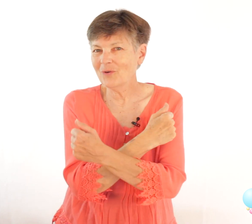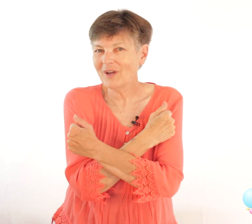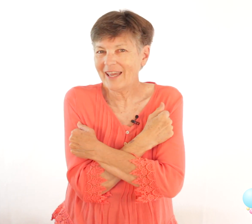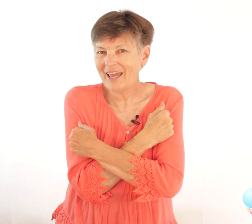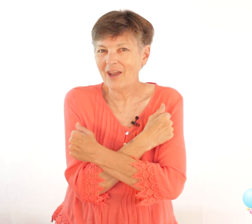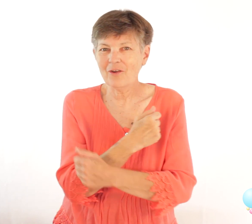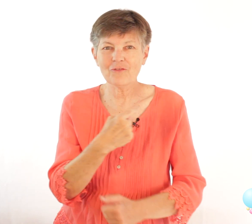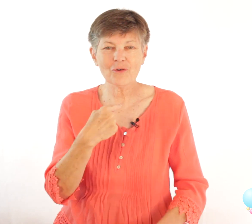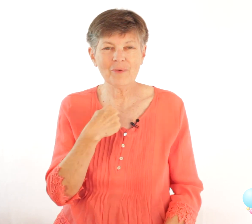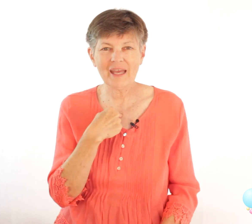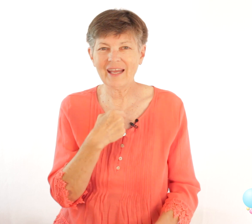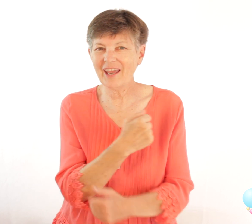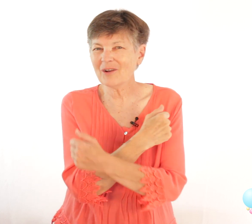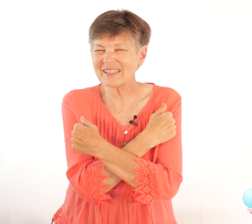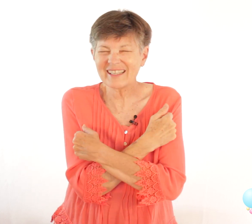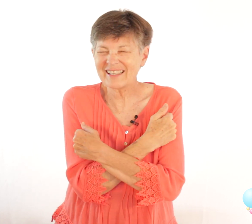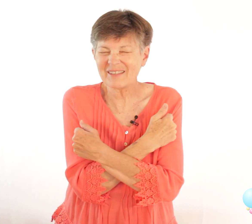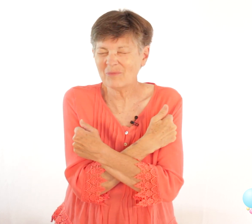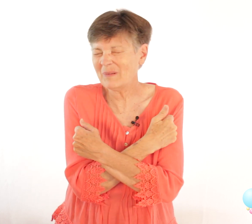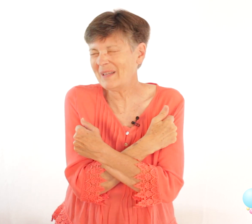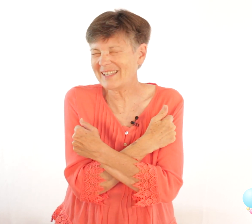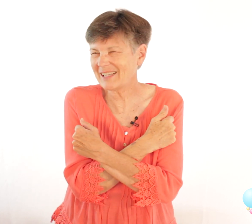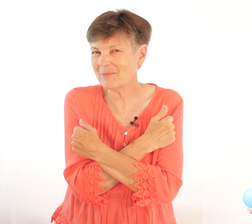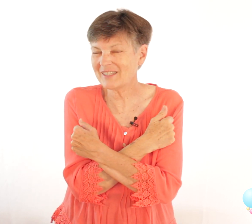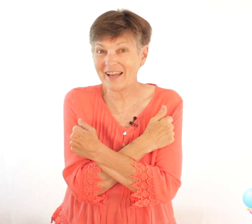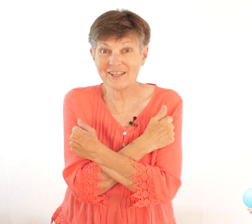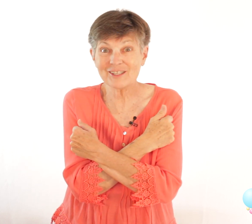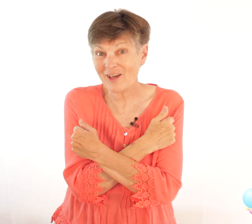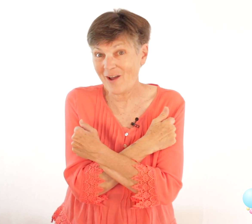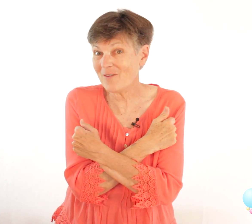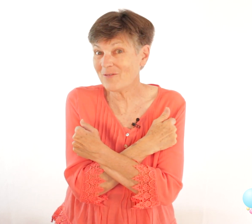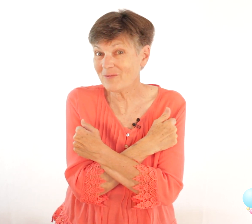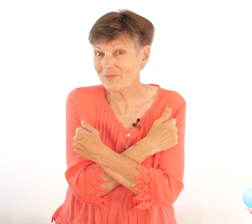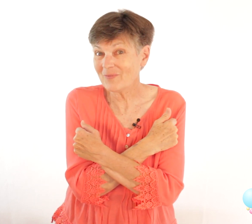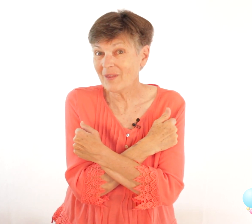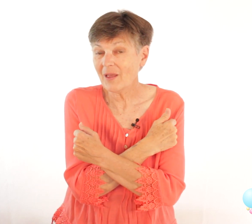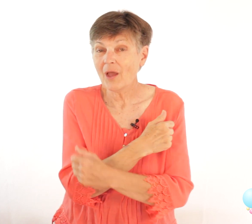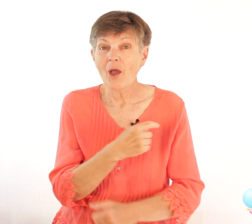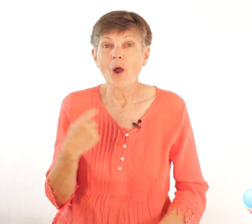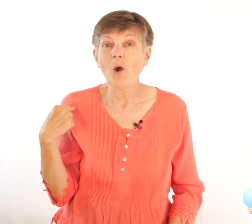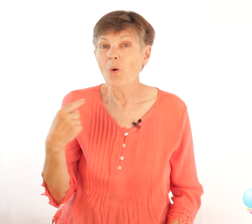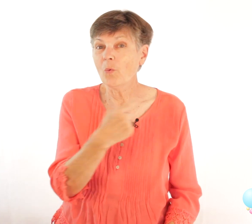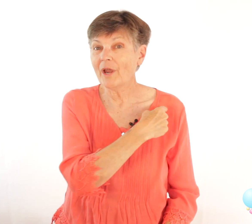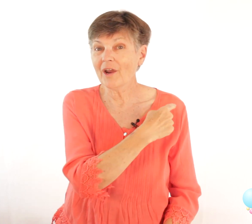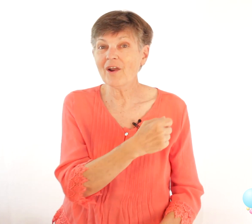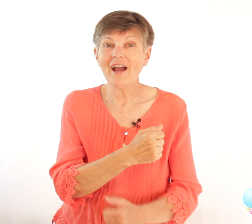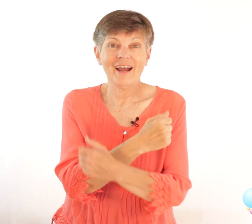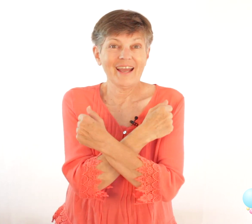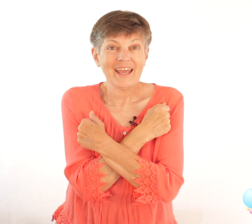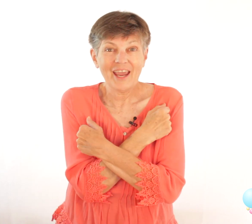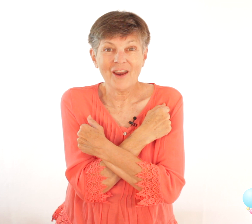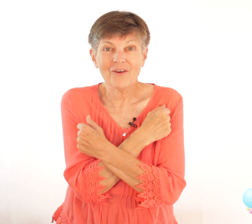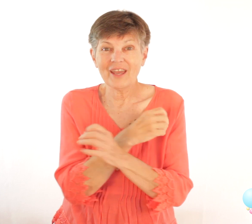care for me and care is like this would be the same sign as love we're a caring